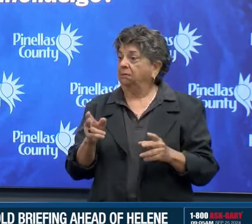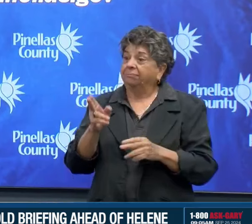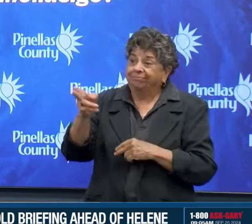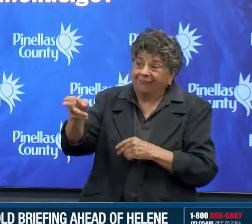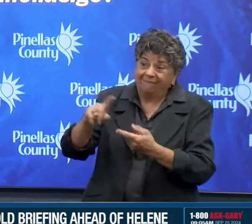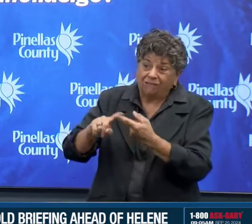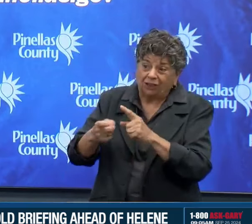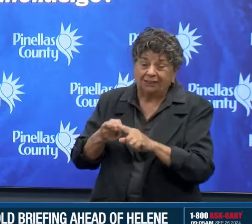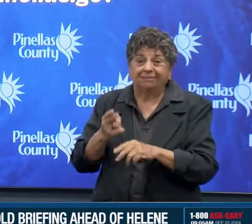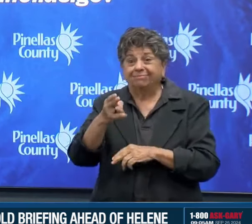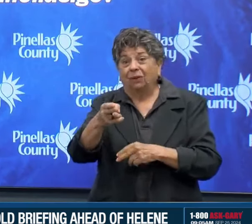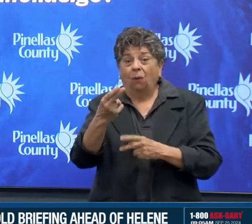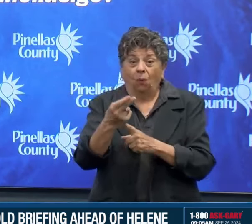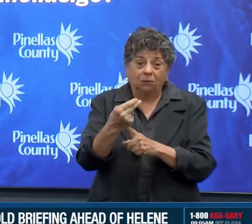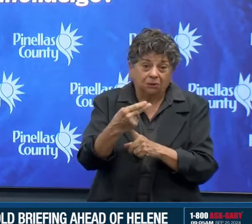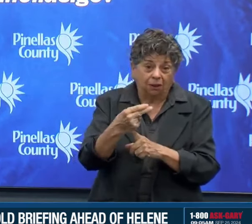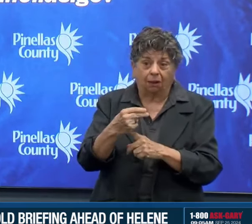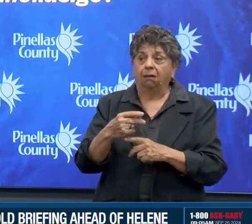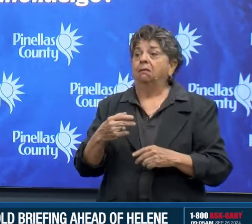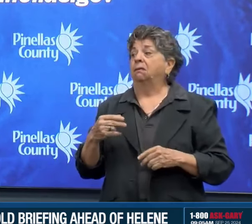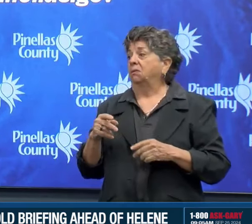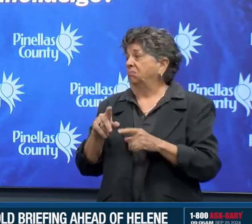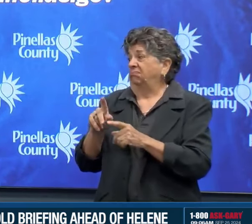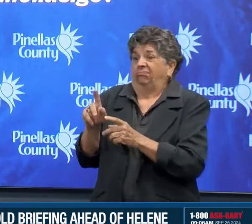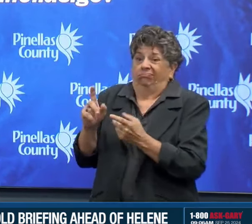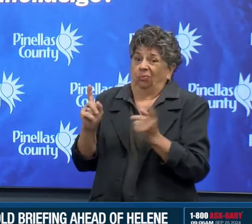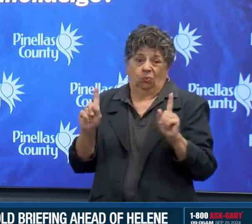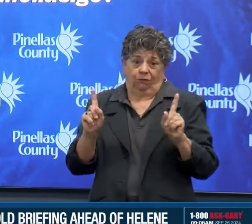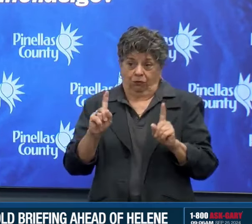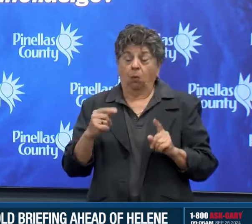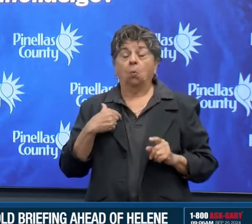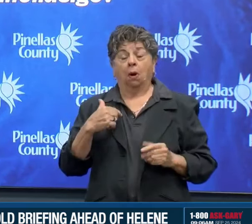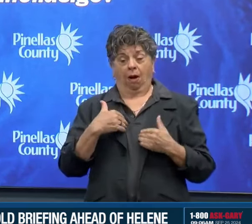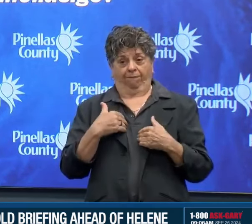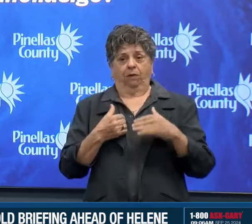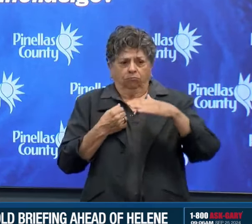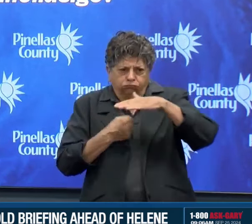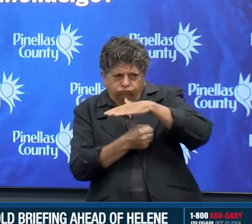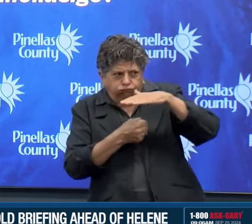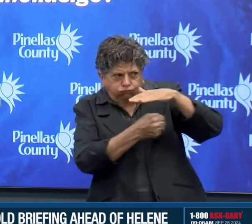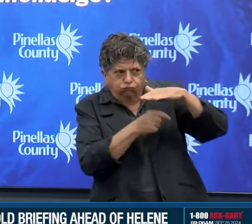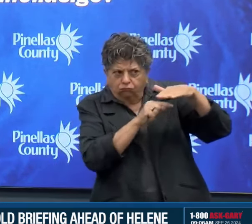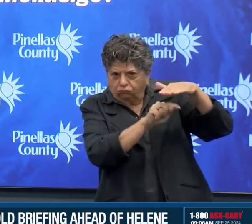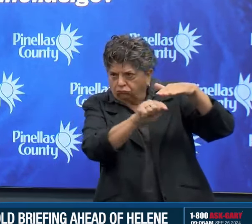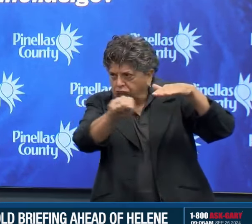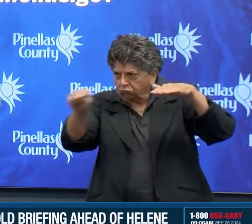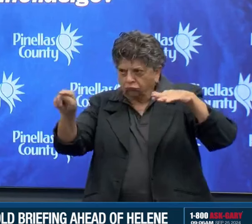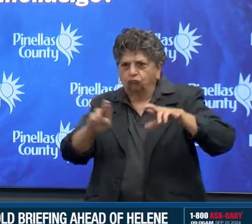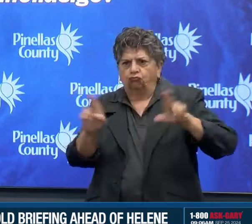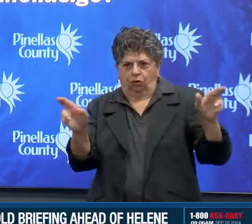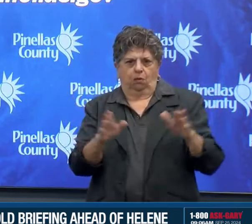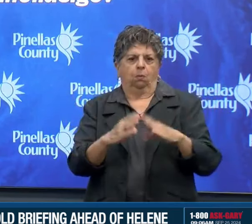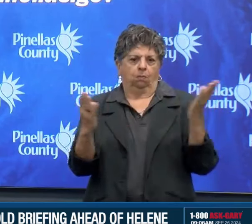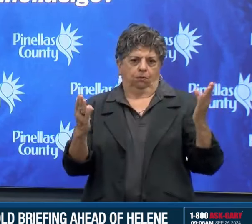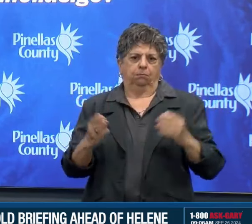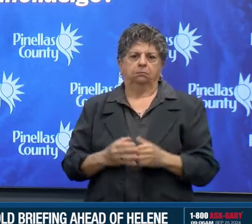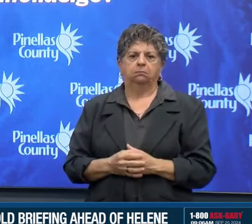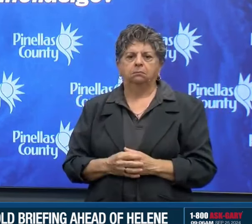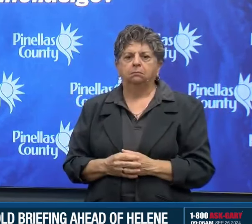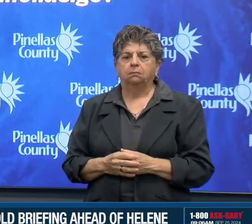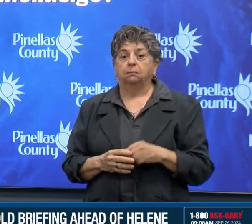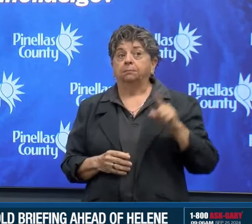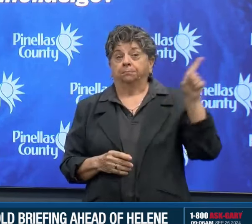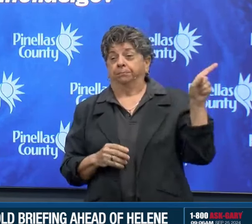shelters, which are now open. We have opened Dunedin Highland Middle as a special needs